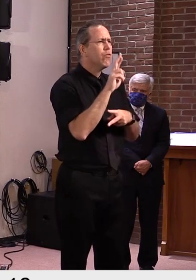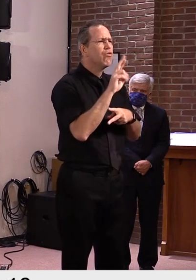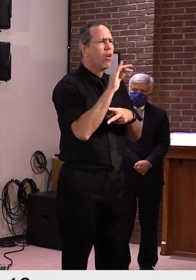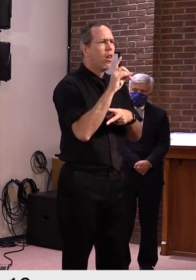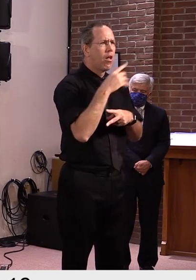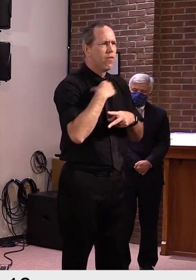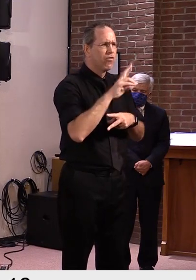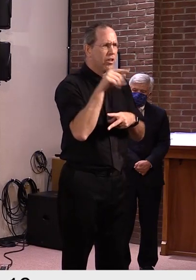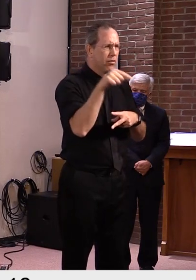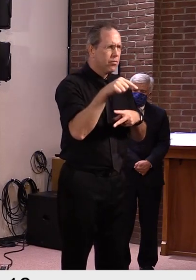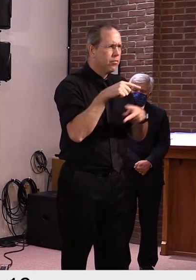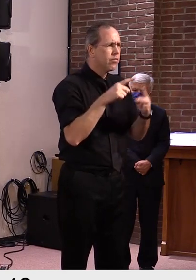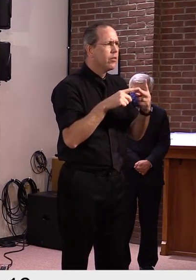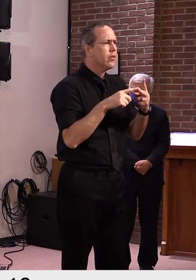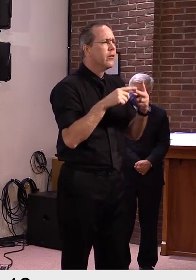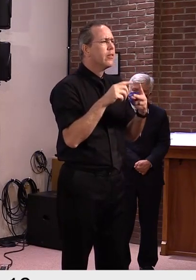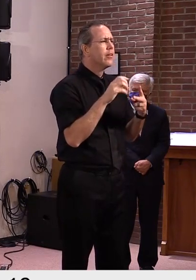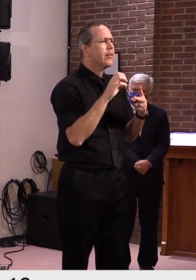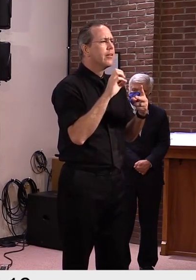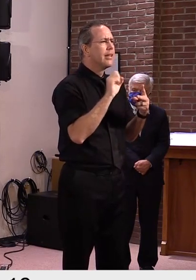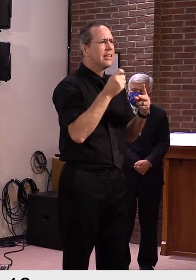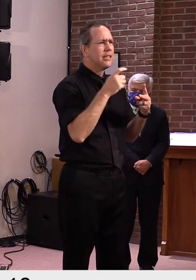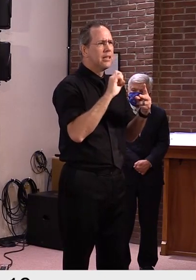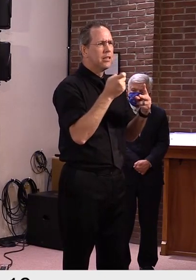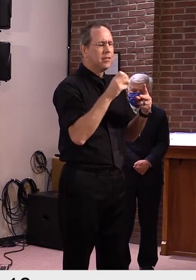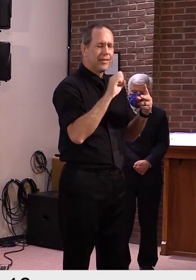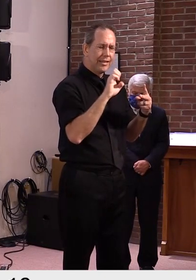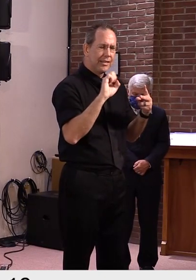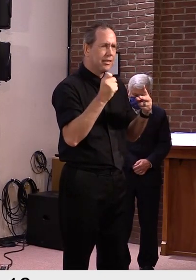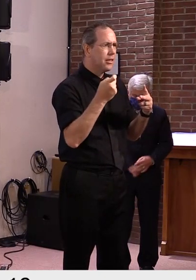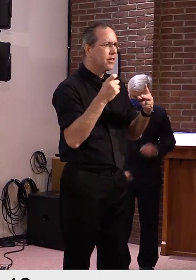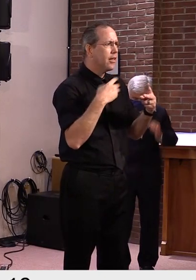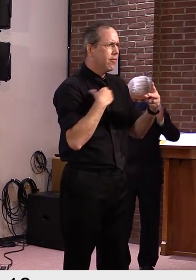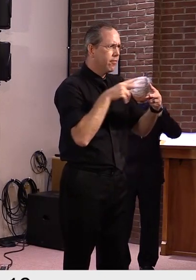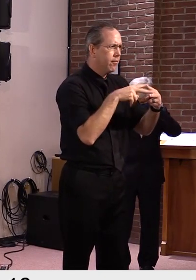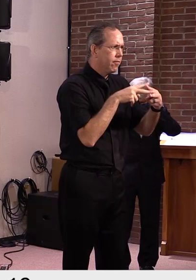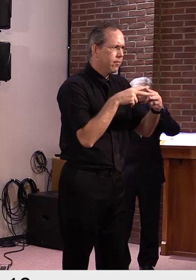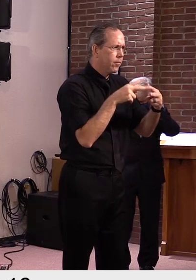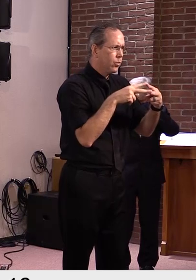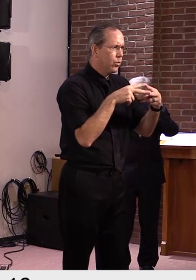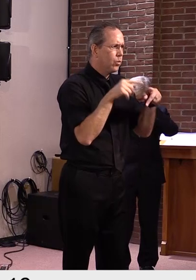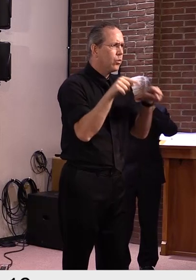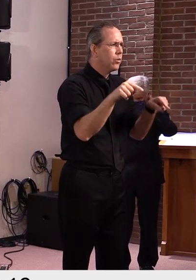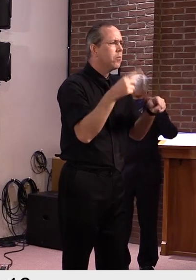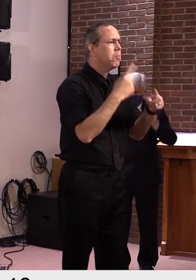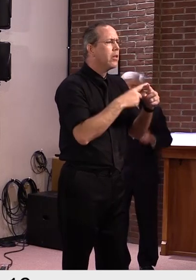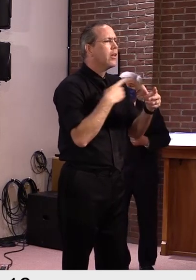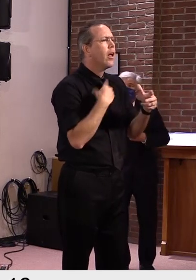also have, uh, uh, equipment staged and ready to deploy at additional surge sites if necessary.